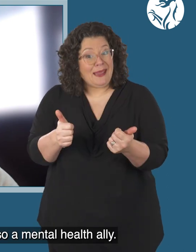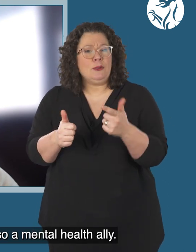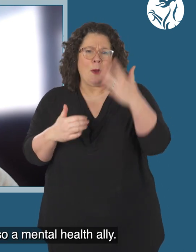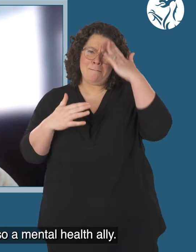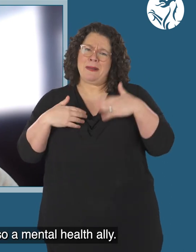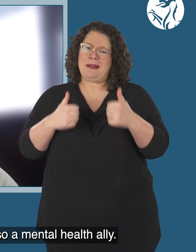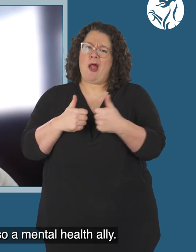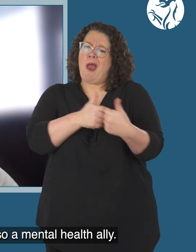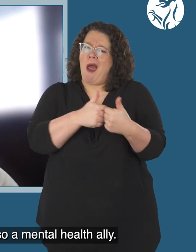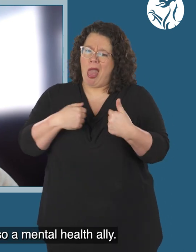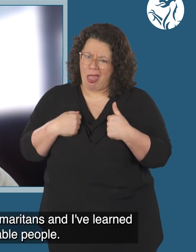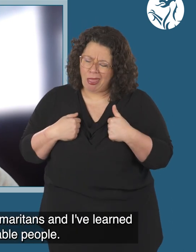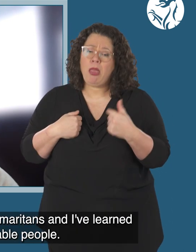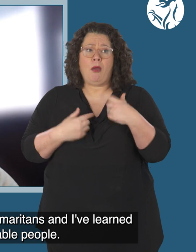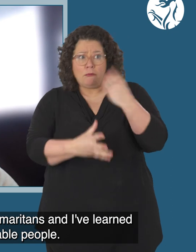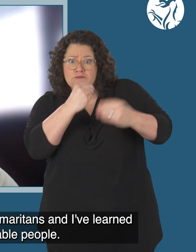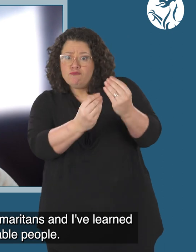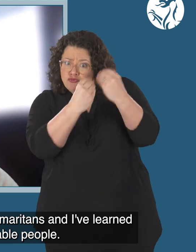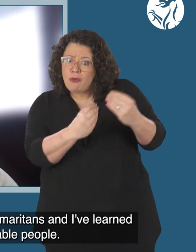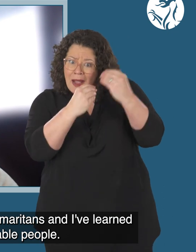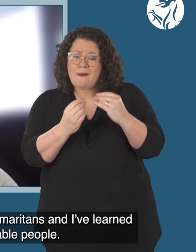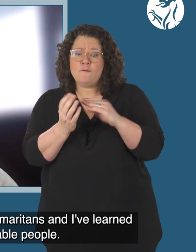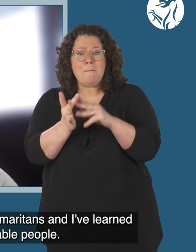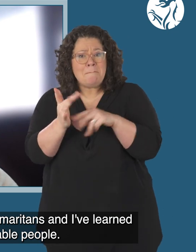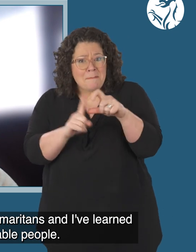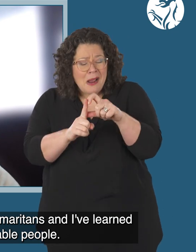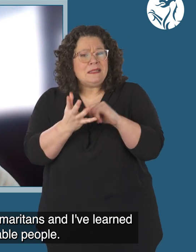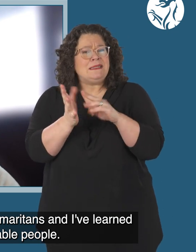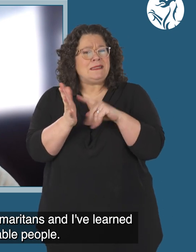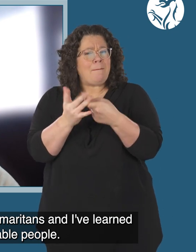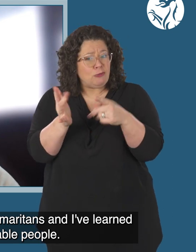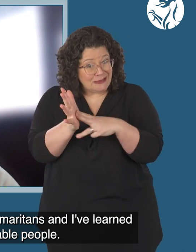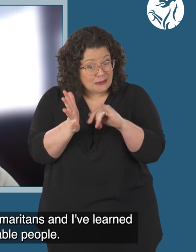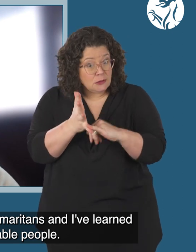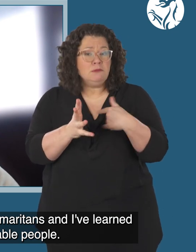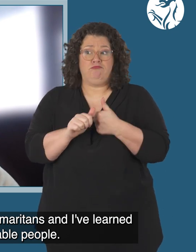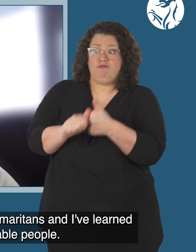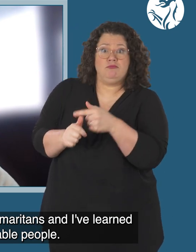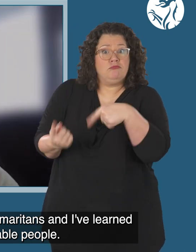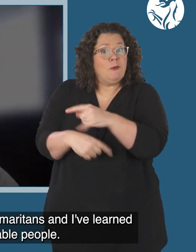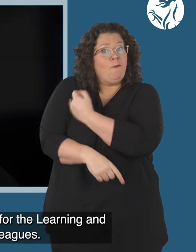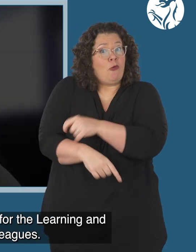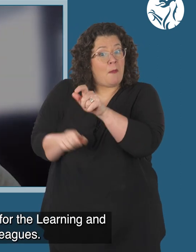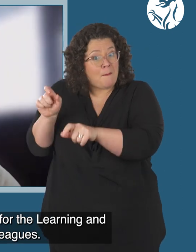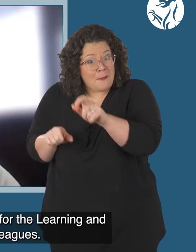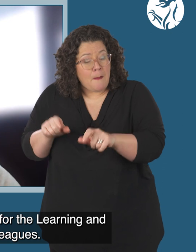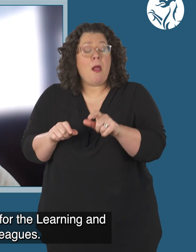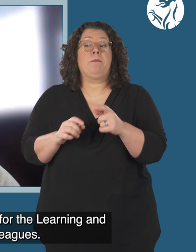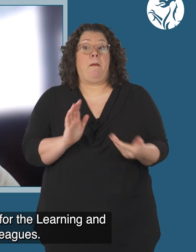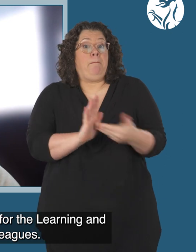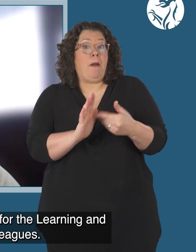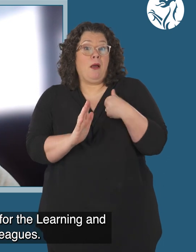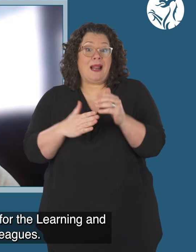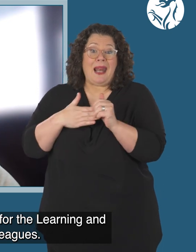things and i'm also a mental health ally i've gained training from mind and samaritans i've learned how to deal with vulnerable people i'm also